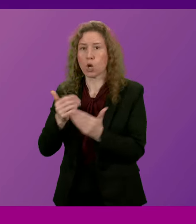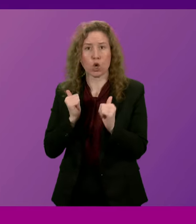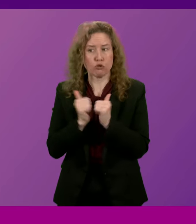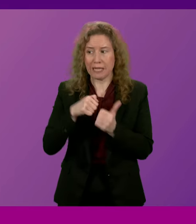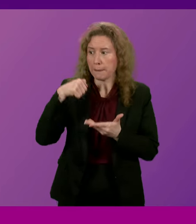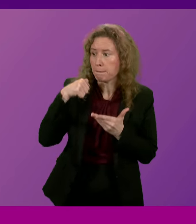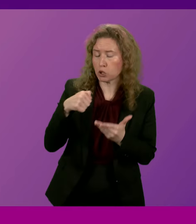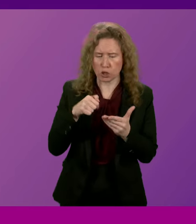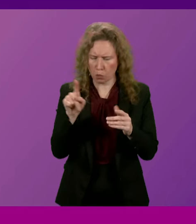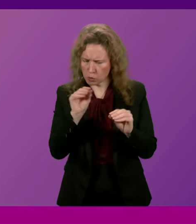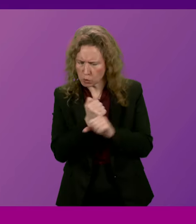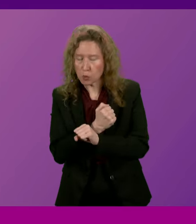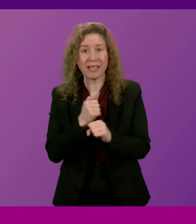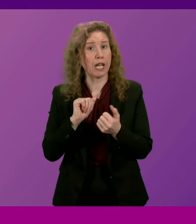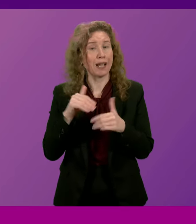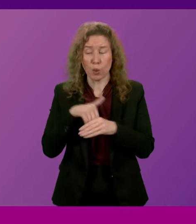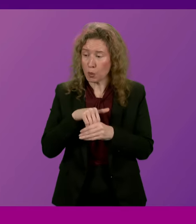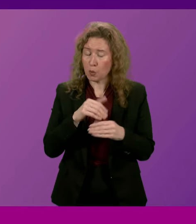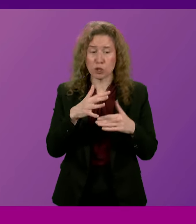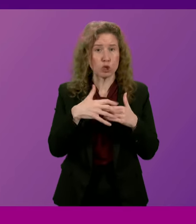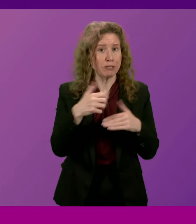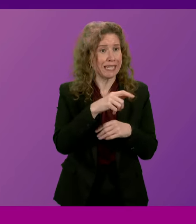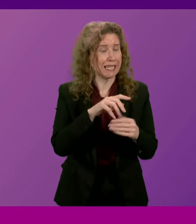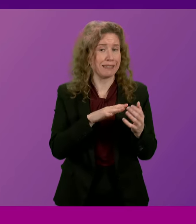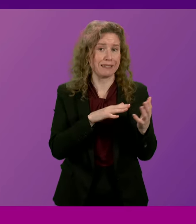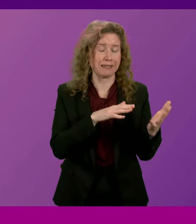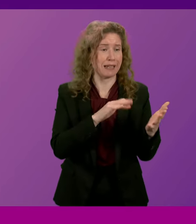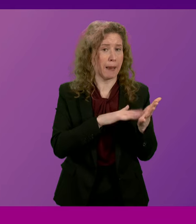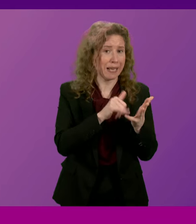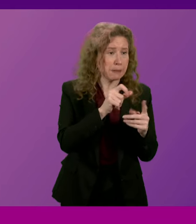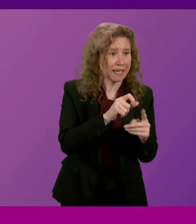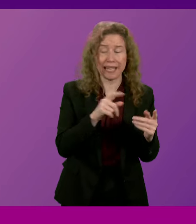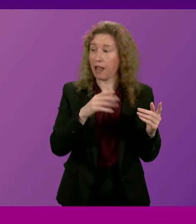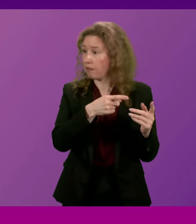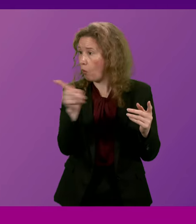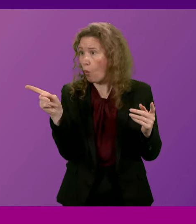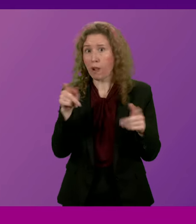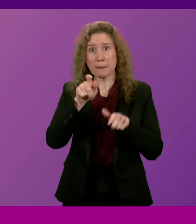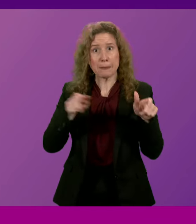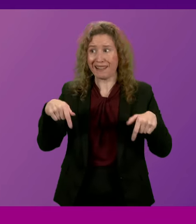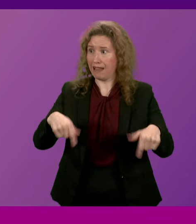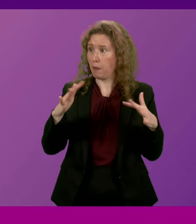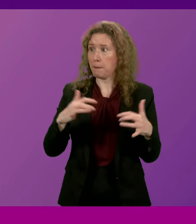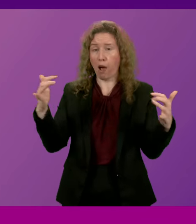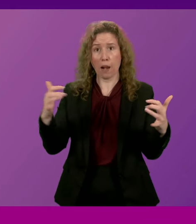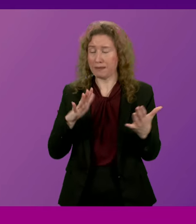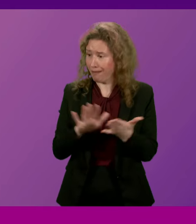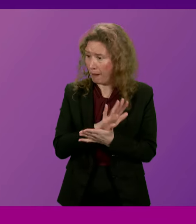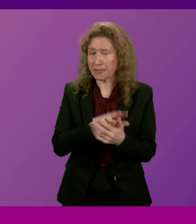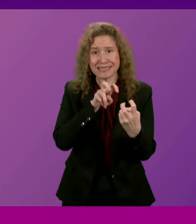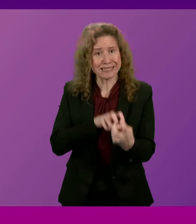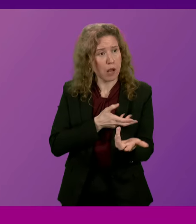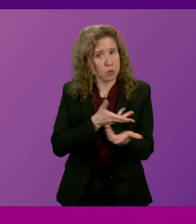budget measures and that includes my friends in the Green Party, it includes my friends in all parts of the Parliamentary Chamber as